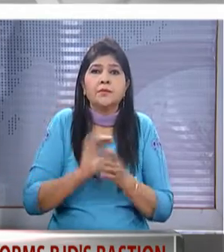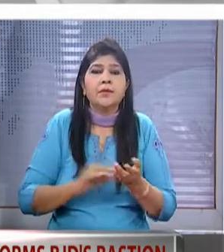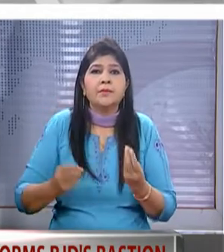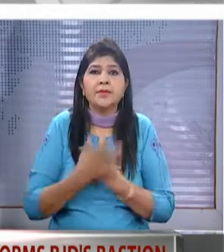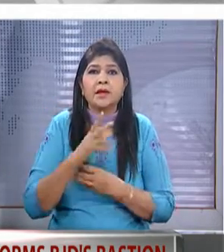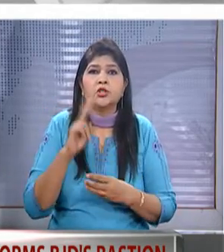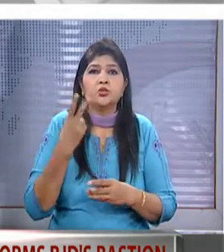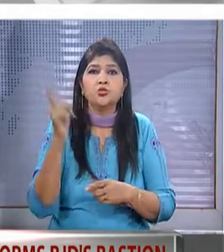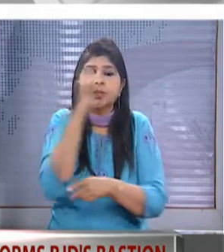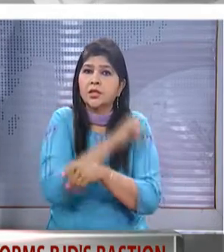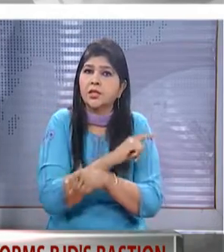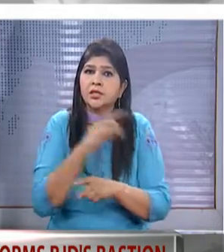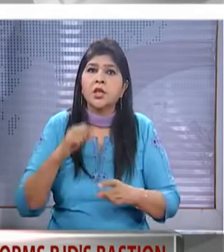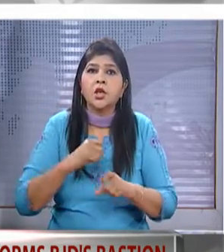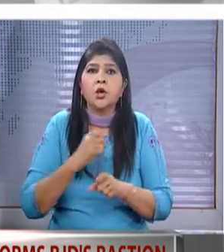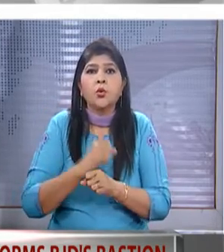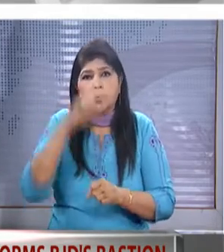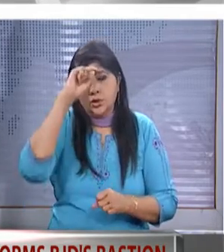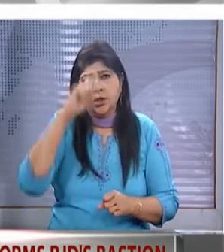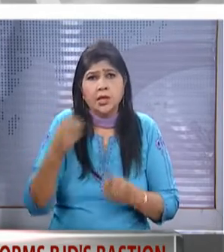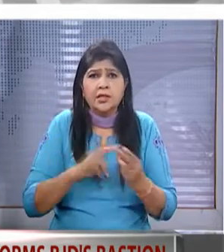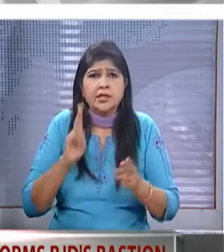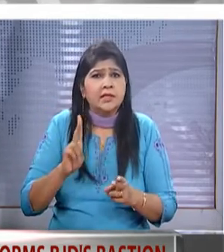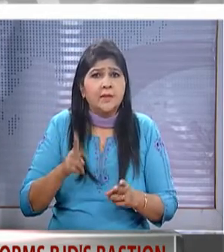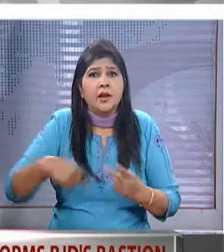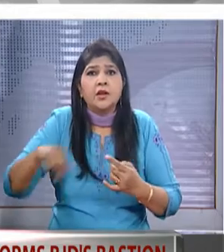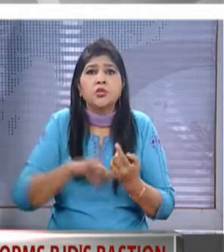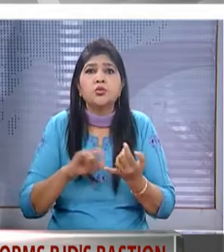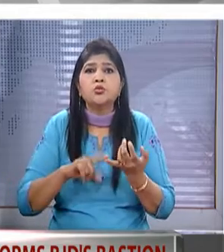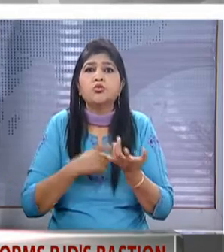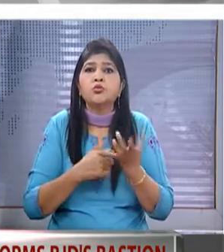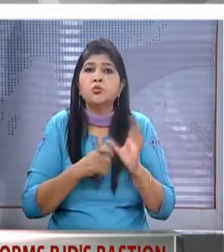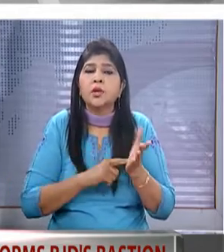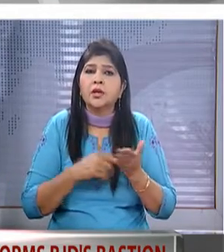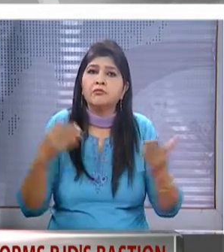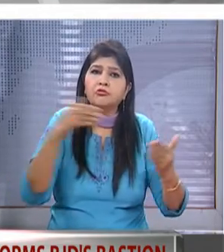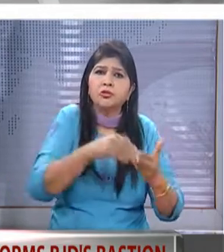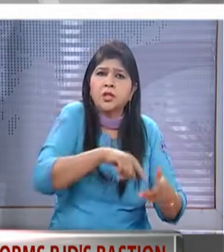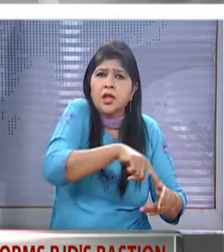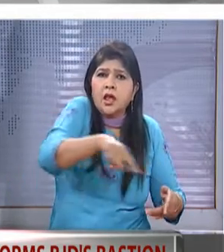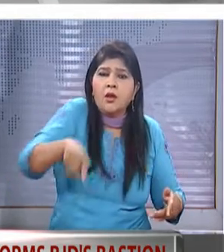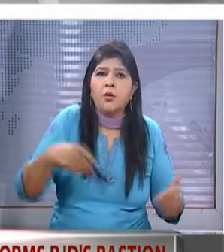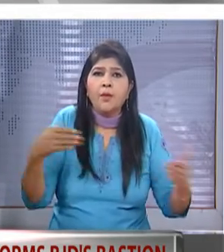gujarat visit today by holding a similar roadshow in surat to reach out to people at the grassroot level